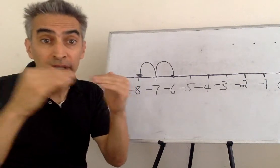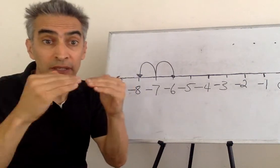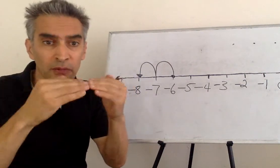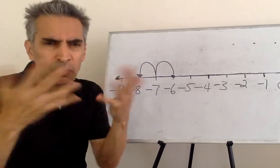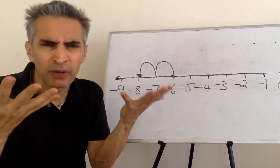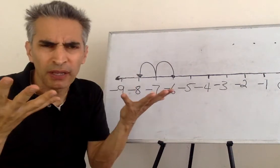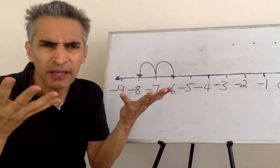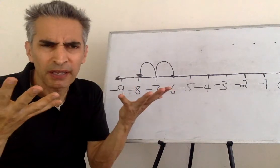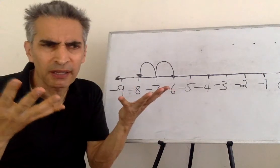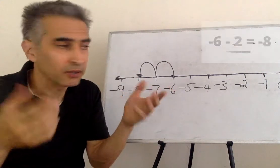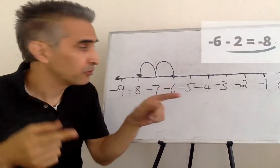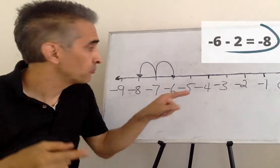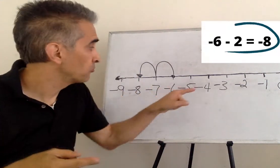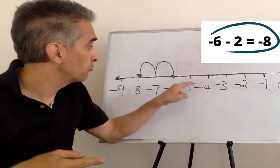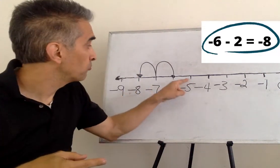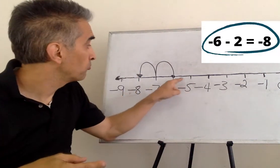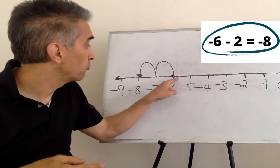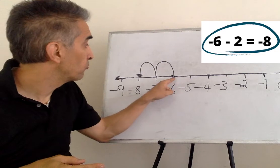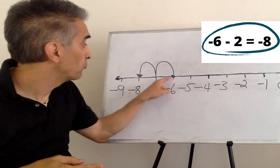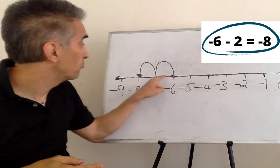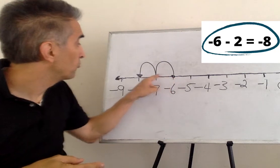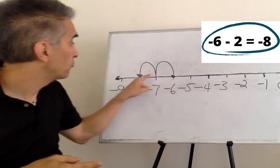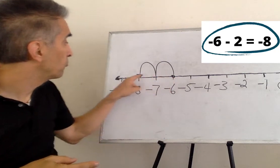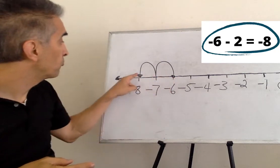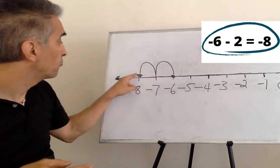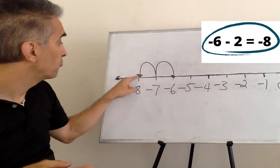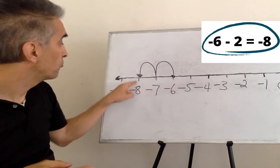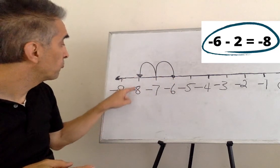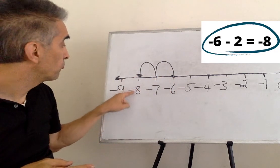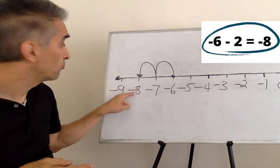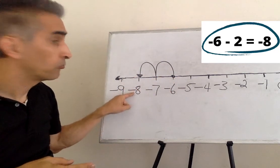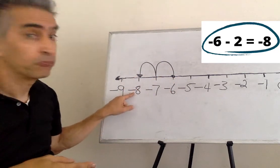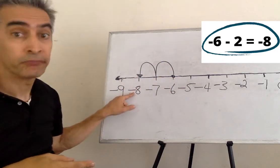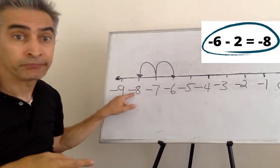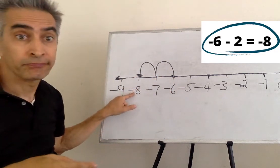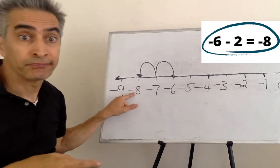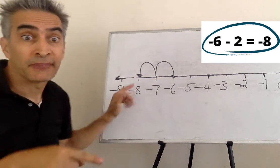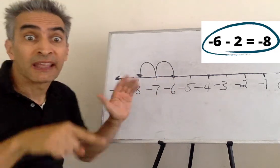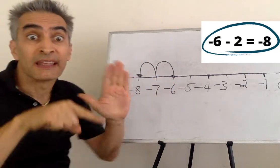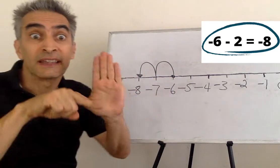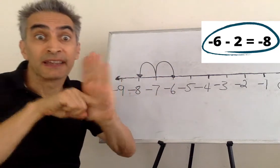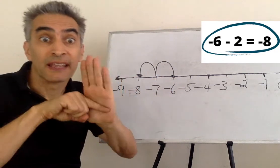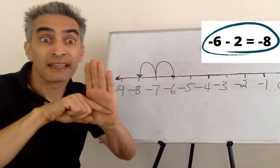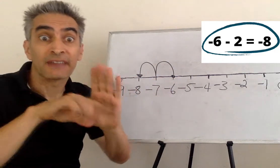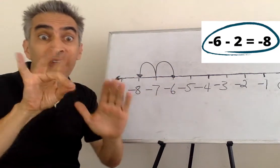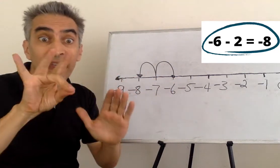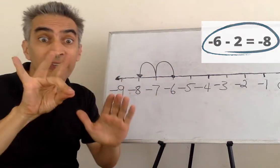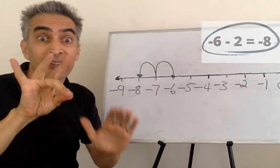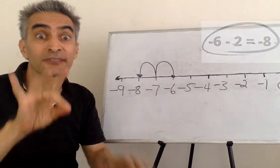equals negative 8.